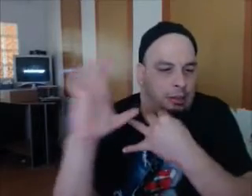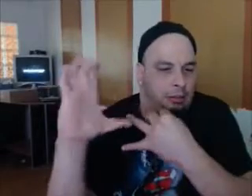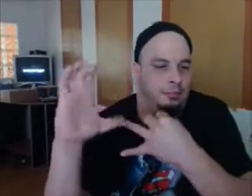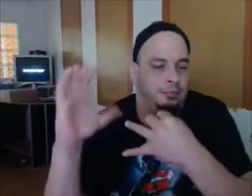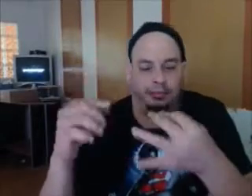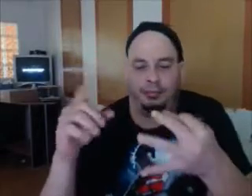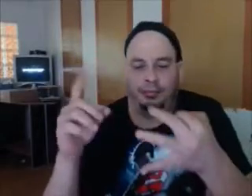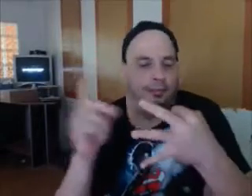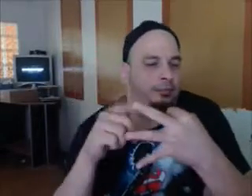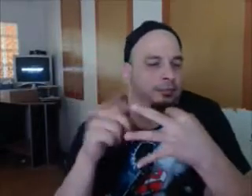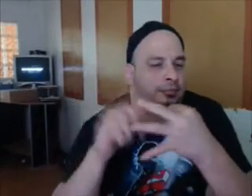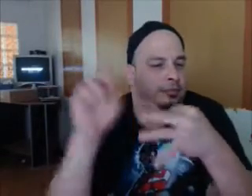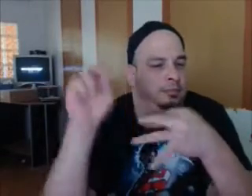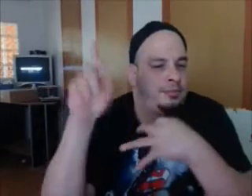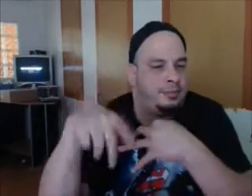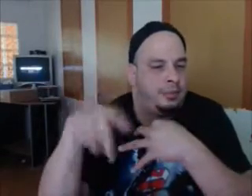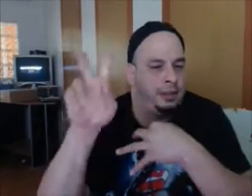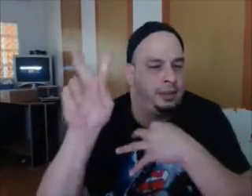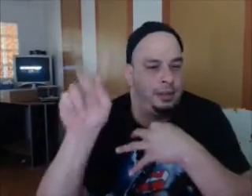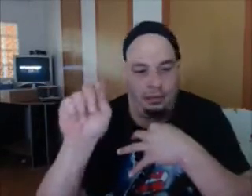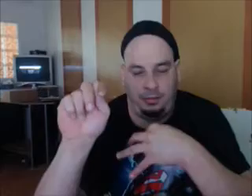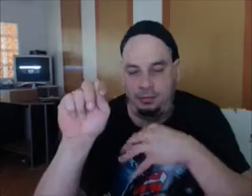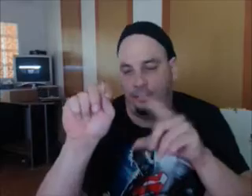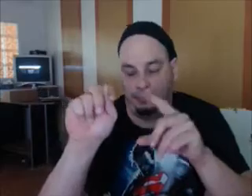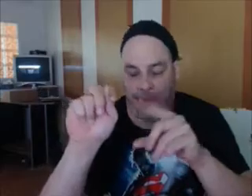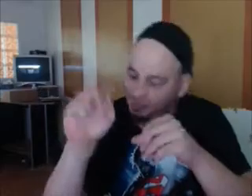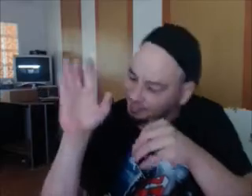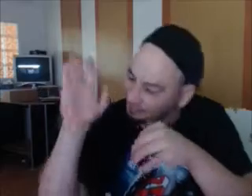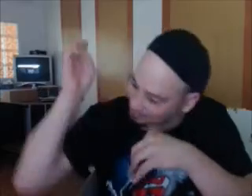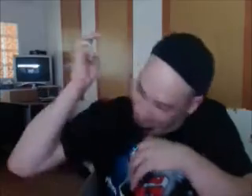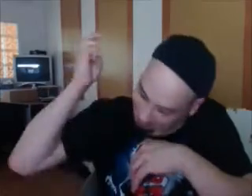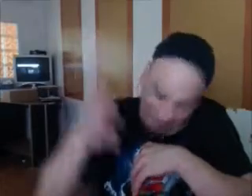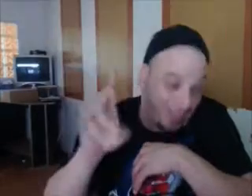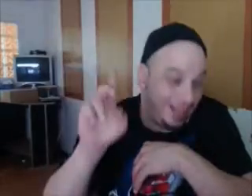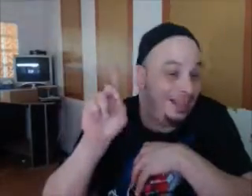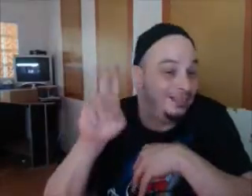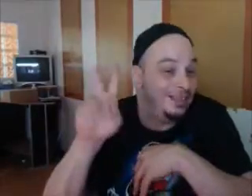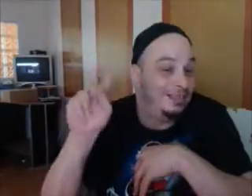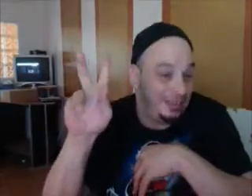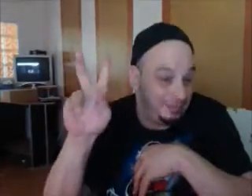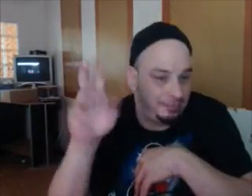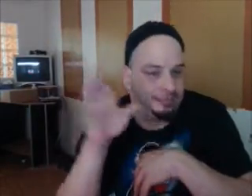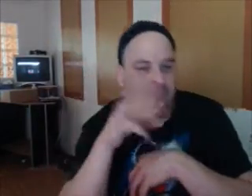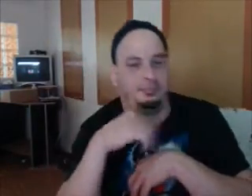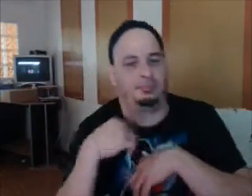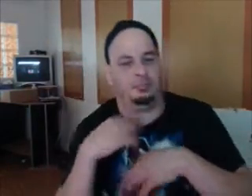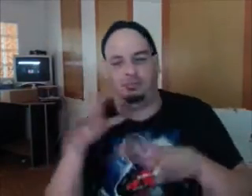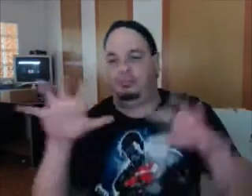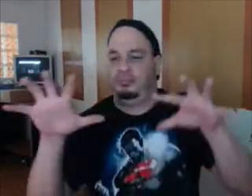you have to betray all their integrity and you have to go about it so you're around too. Hereby in the CNN Newsroom.